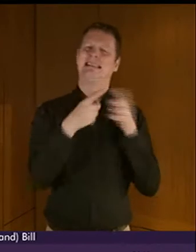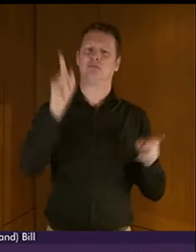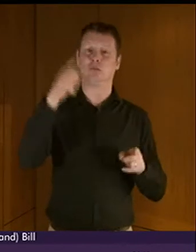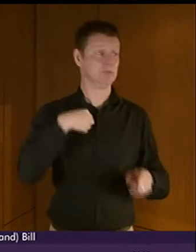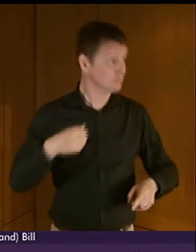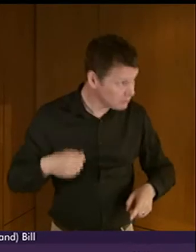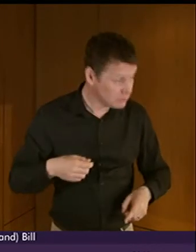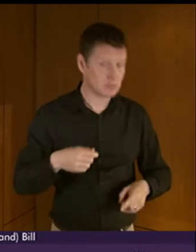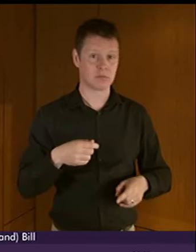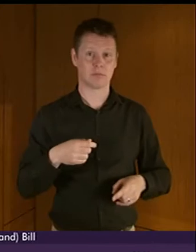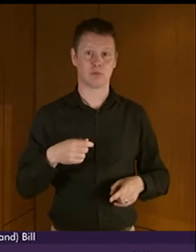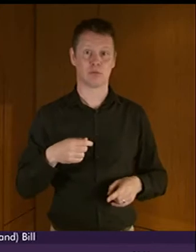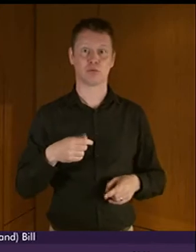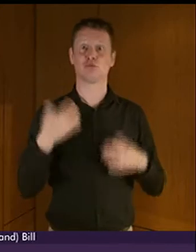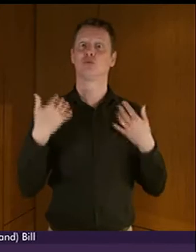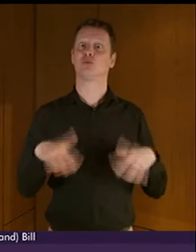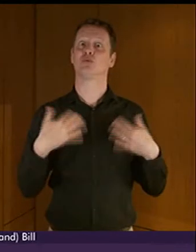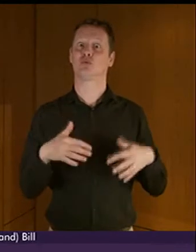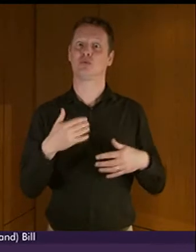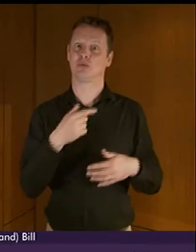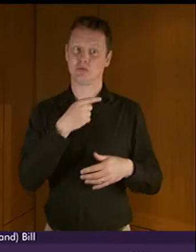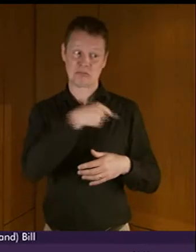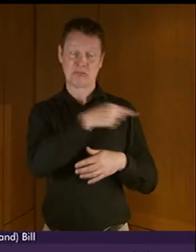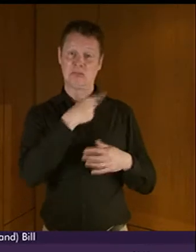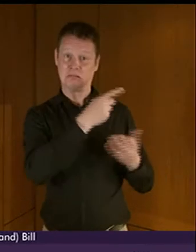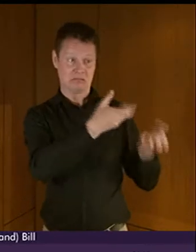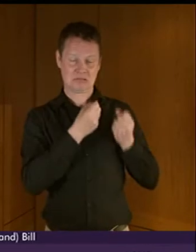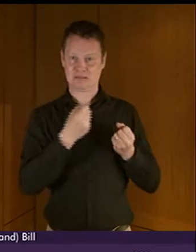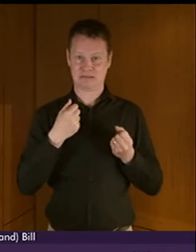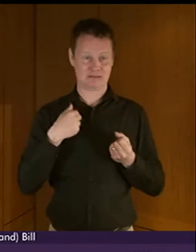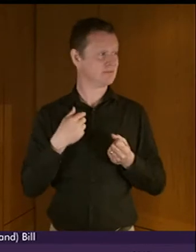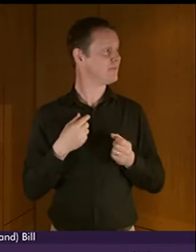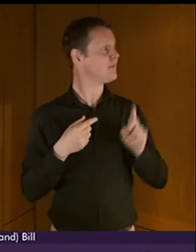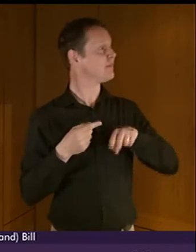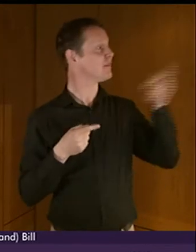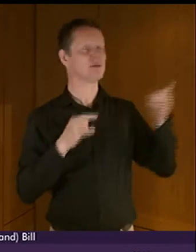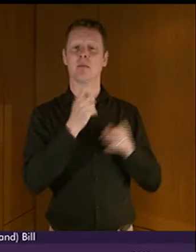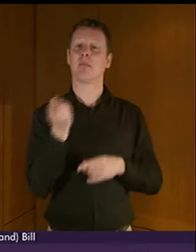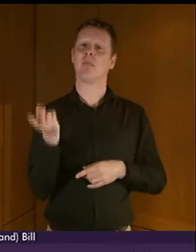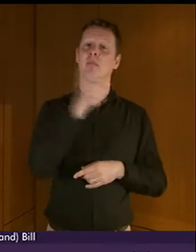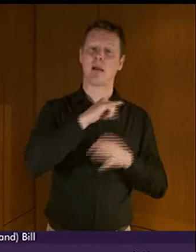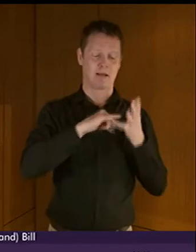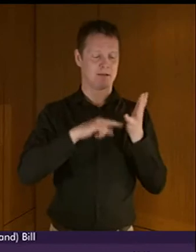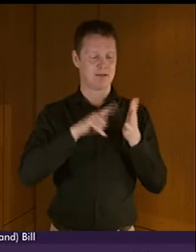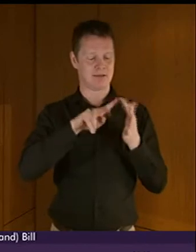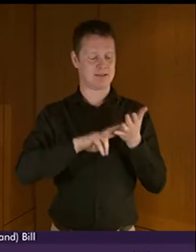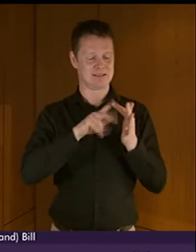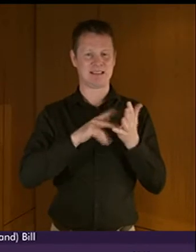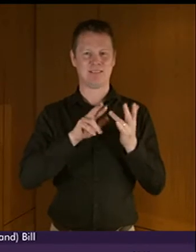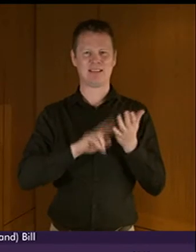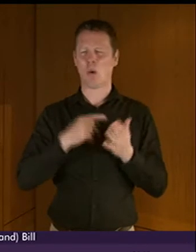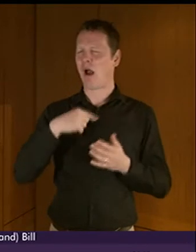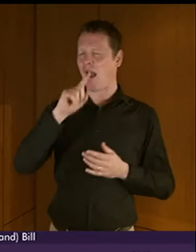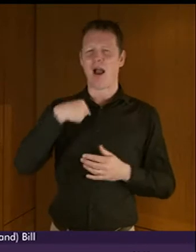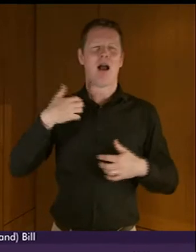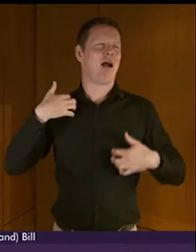present, but I could not receive. Stuart Stevenson. I look forward to hearing the difference between Doric BSL